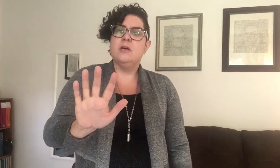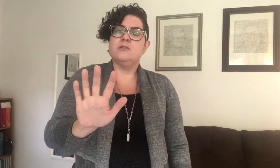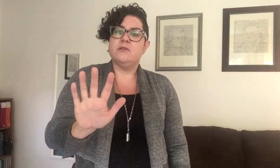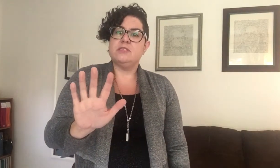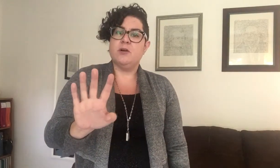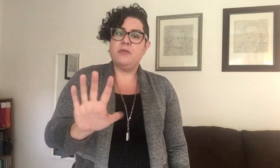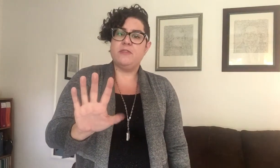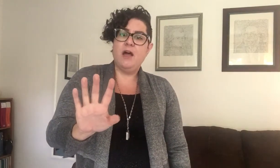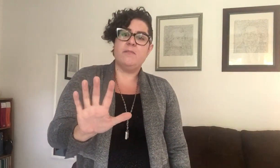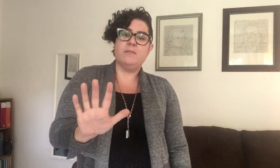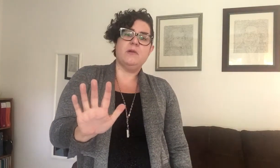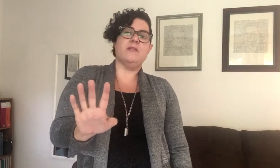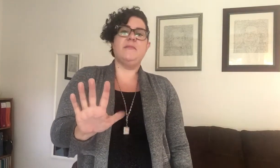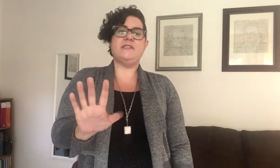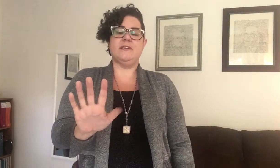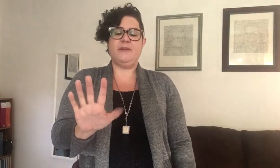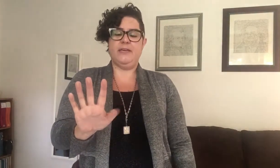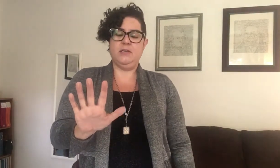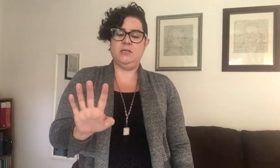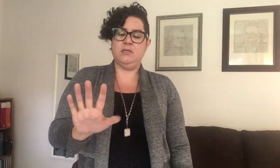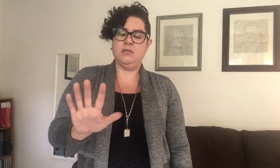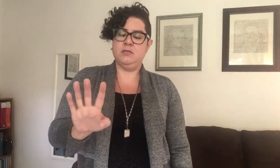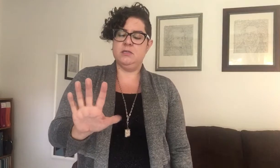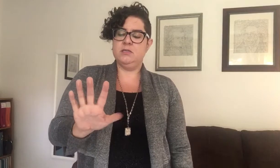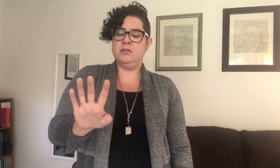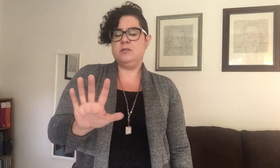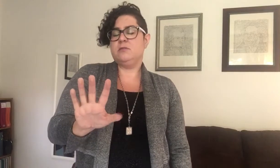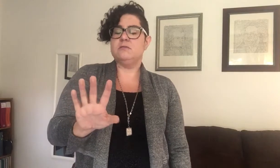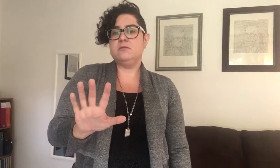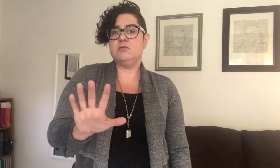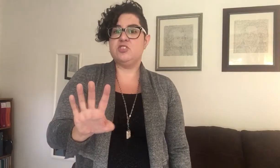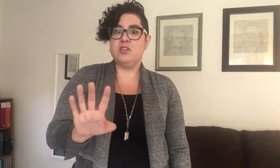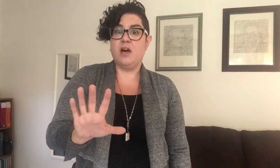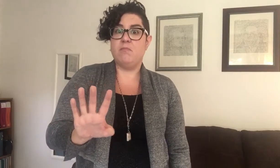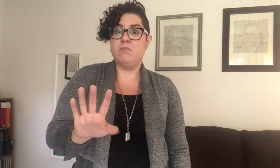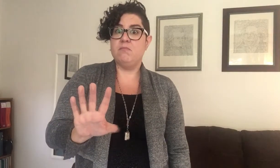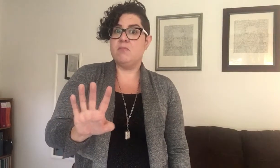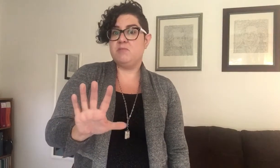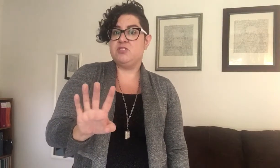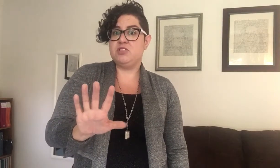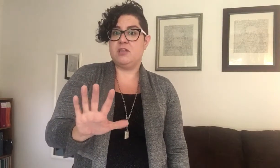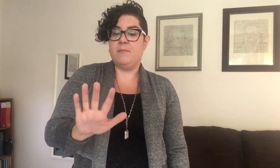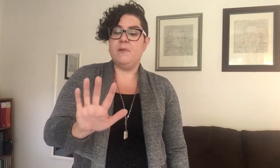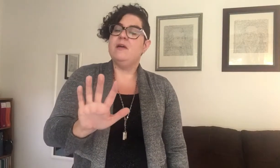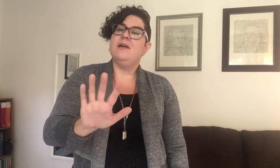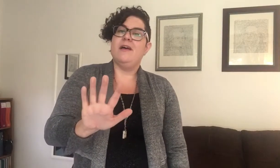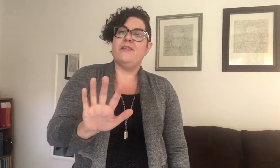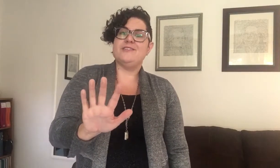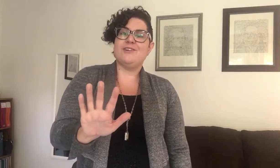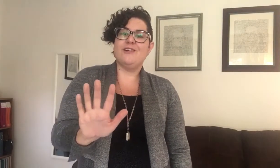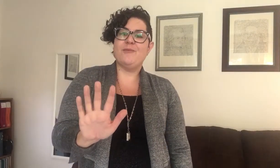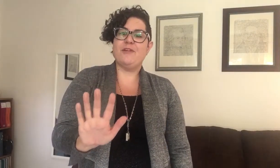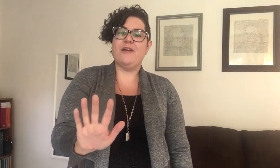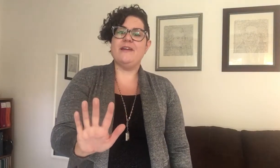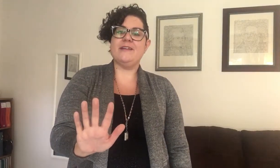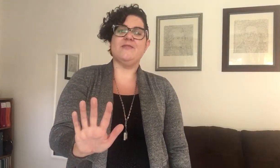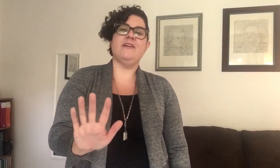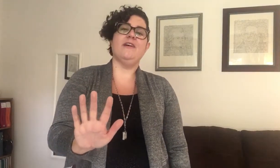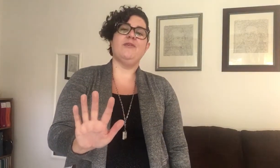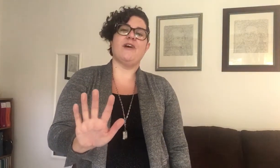So let's start with thumb. Thumb is going to be just thumb. Thumb is just thumb. And then starting with our index finger we've